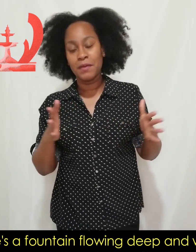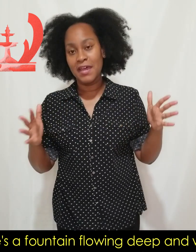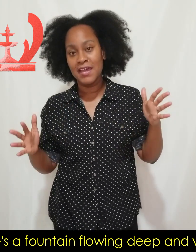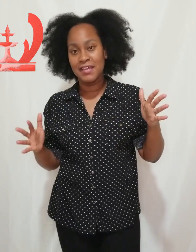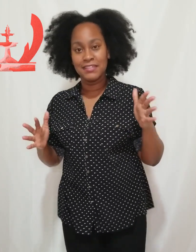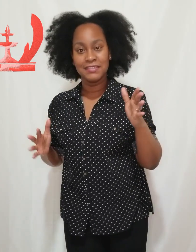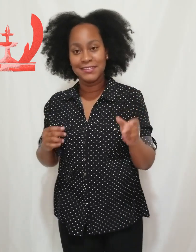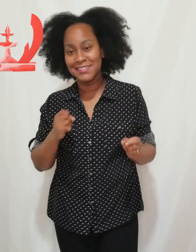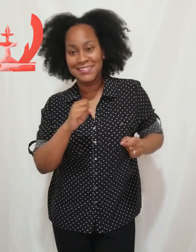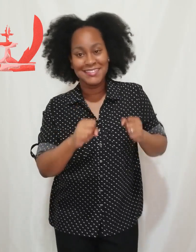wide.